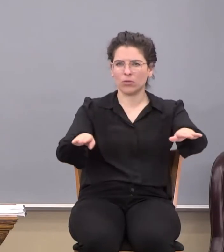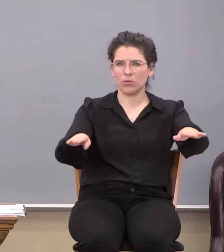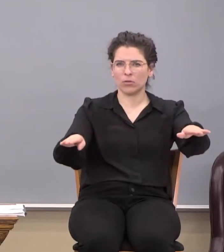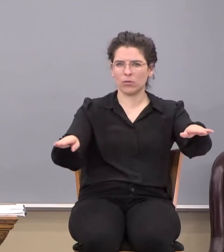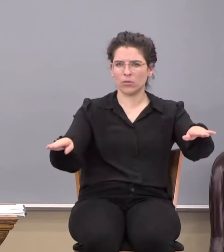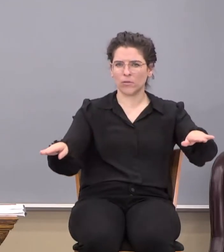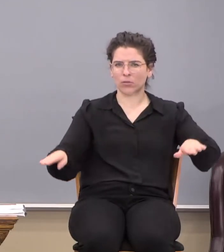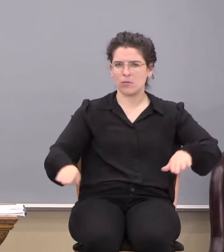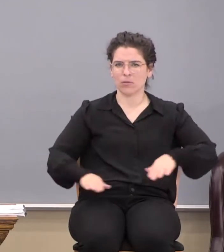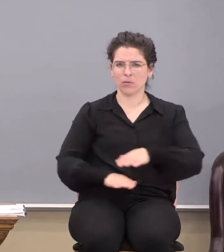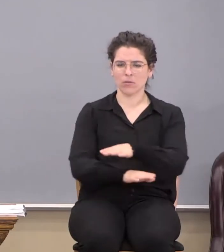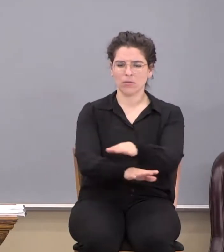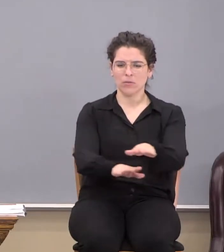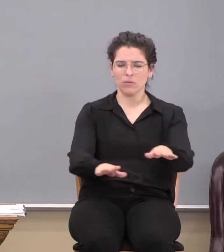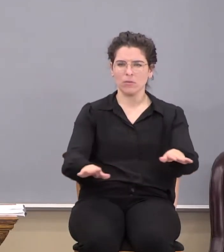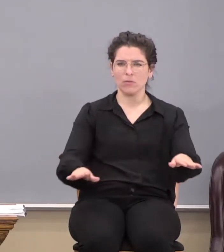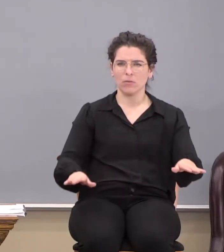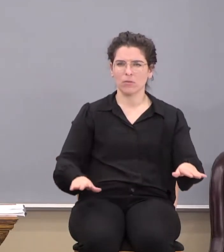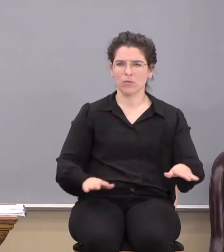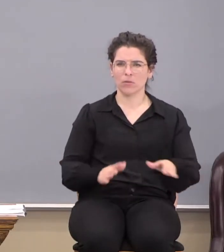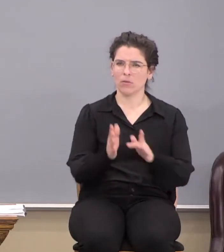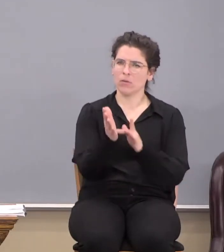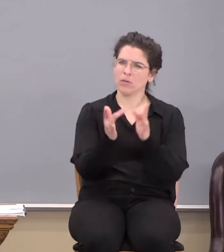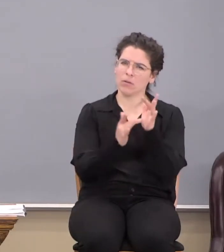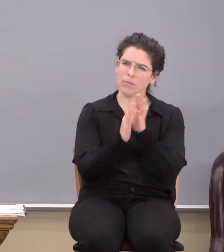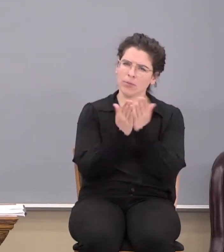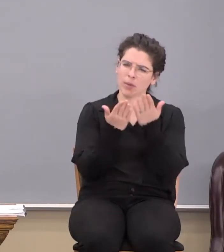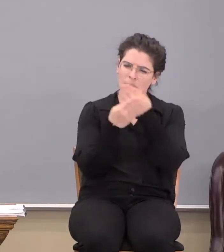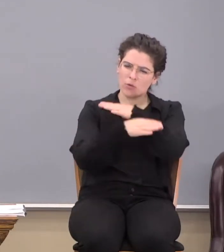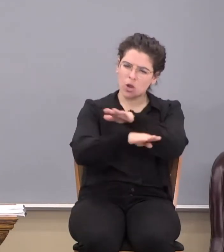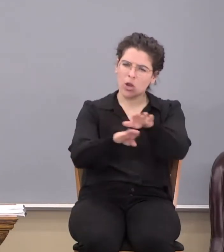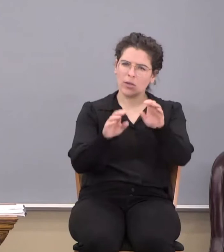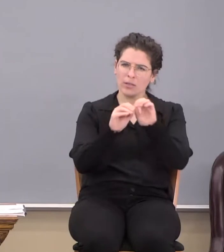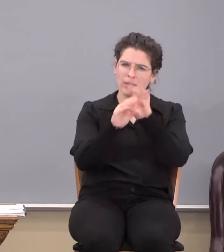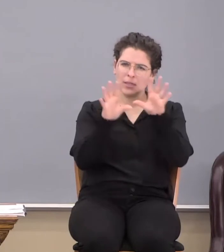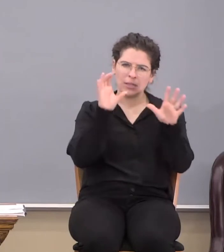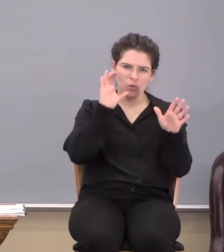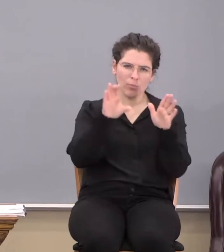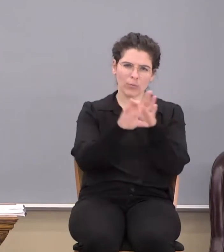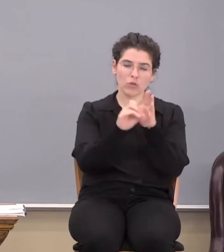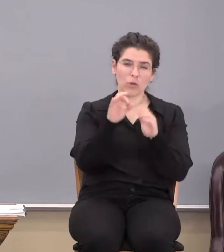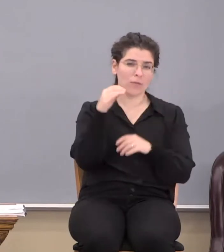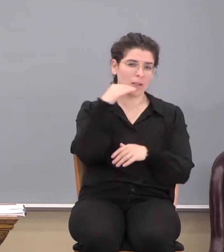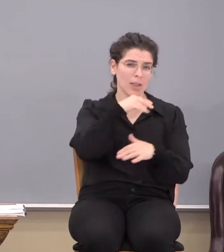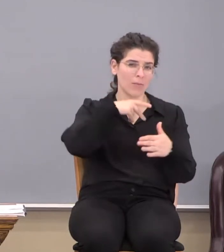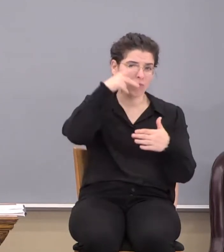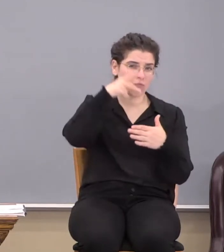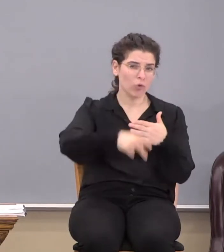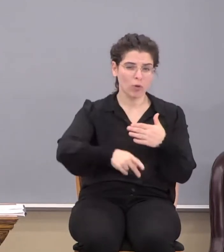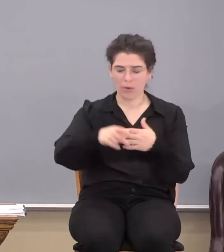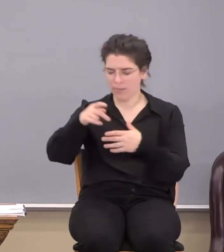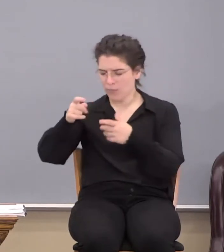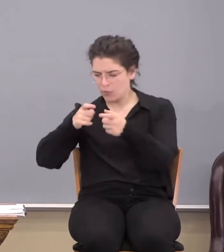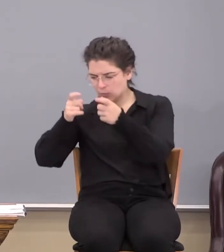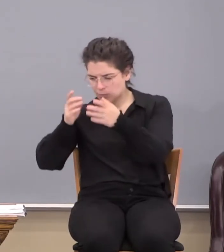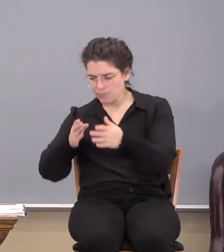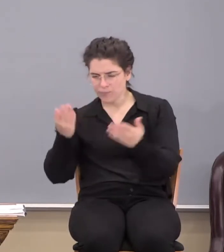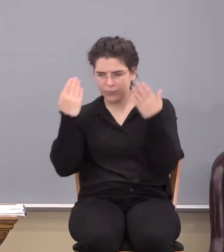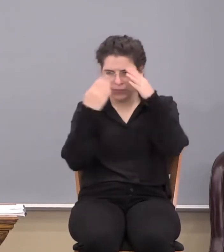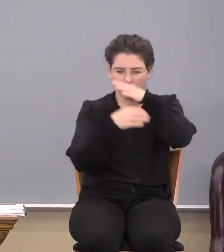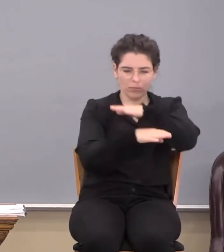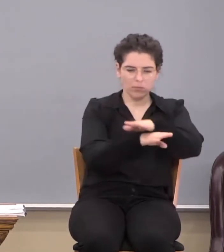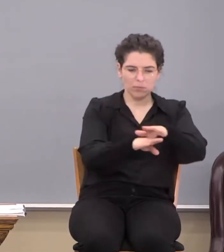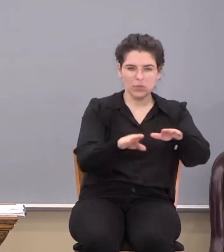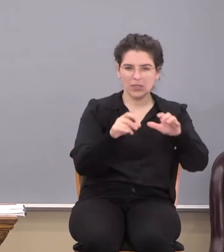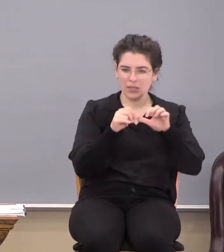In the Bible, the darkness is a clear picture of the lie. So the rulers of the darkness, their job is to